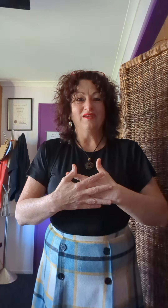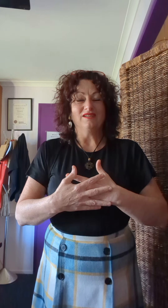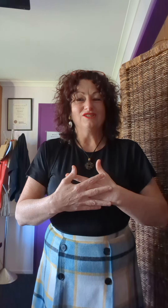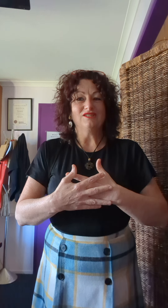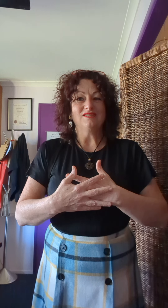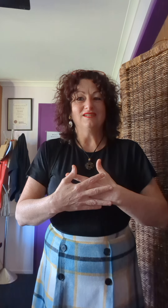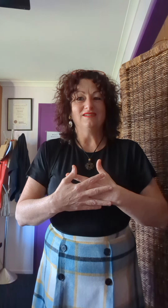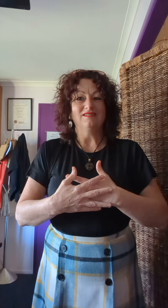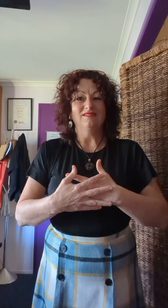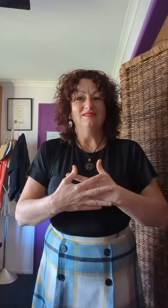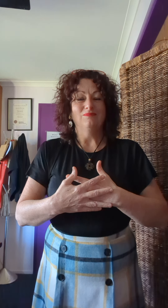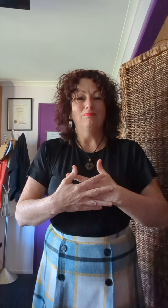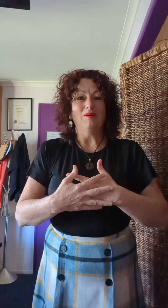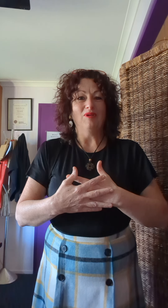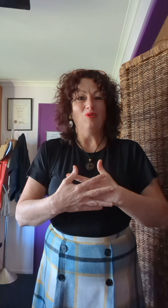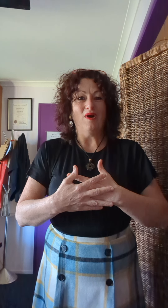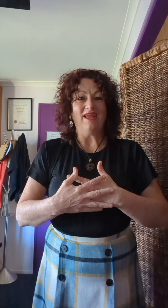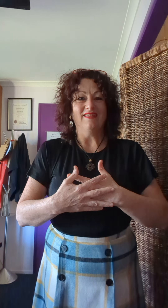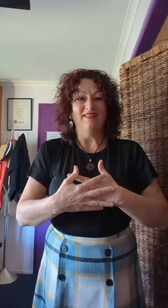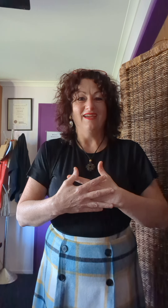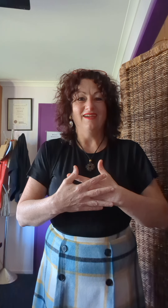it just to bubble away in there